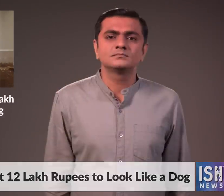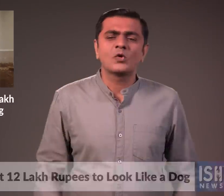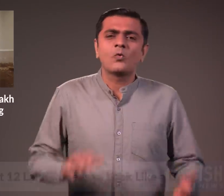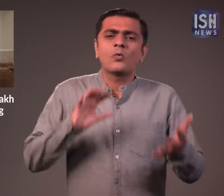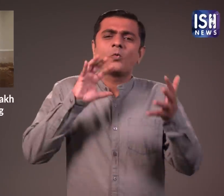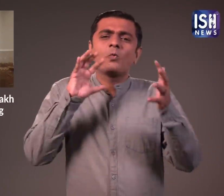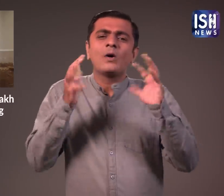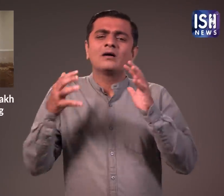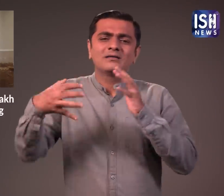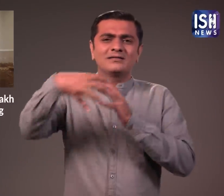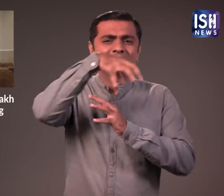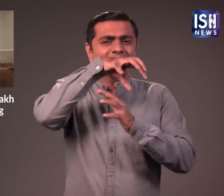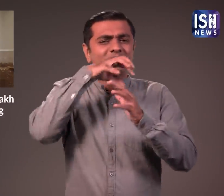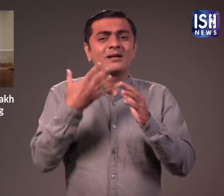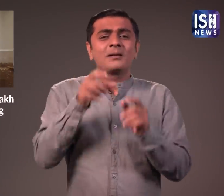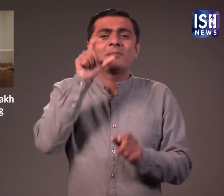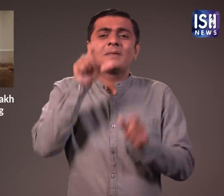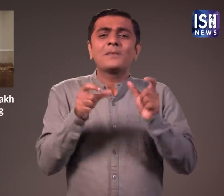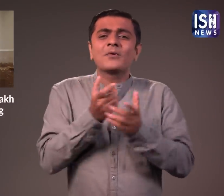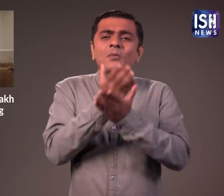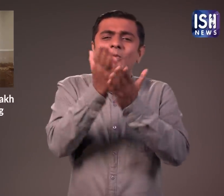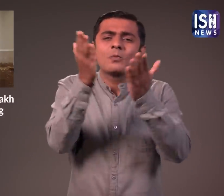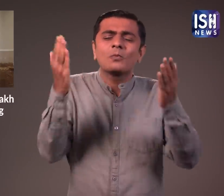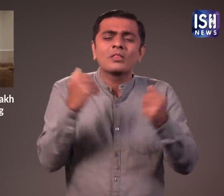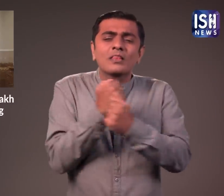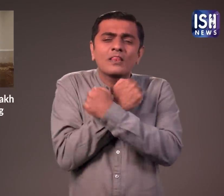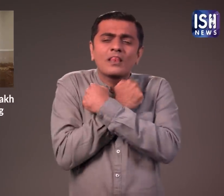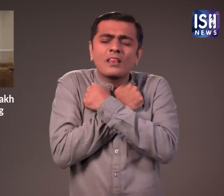Many of us love to play and cuddle with dogs.